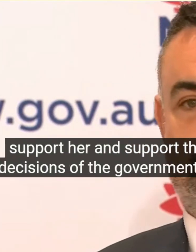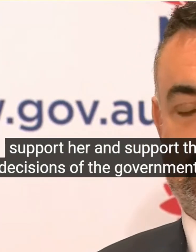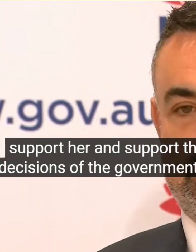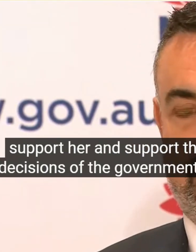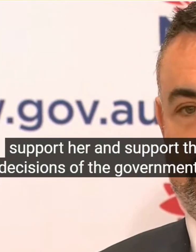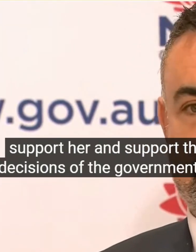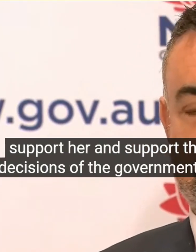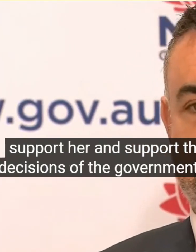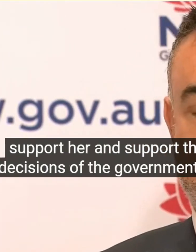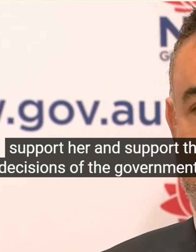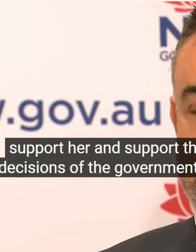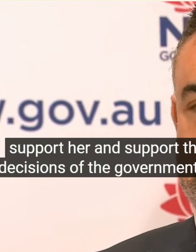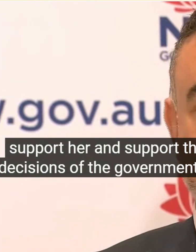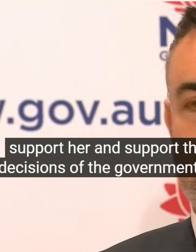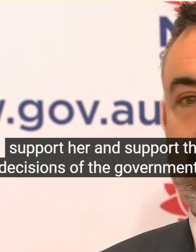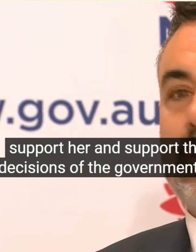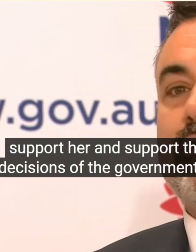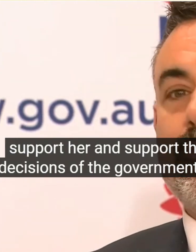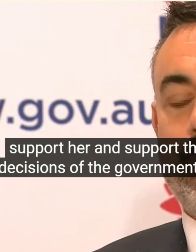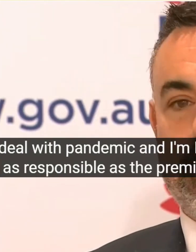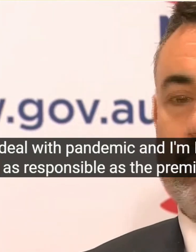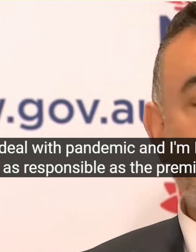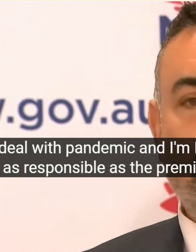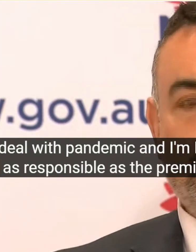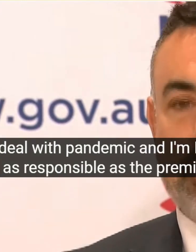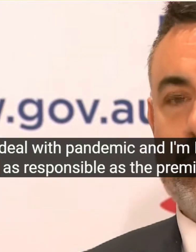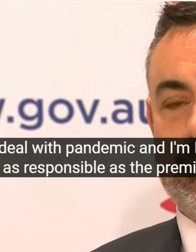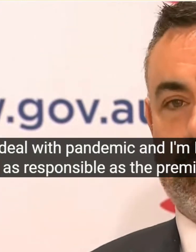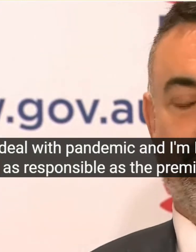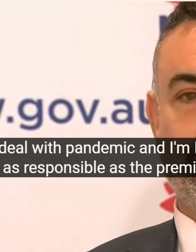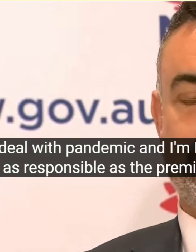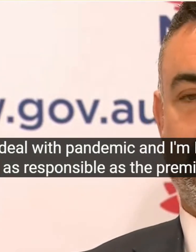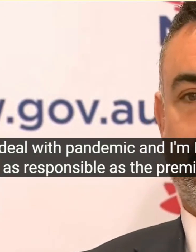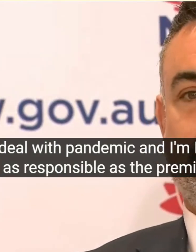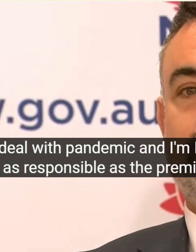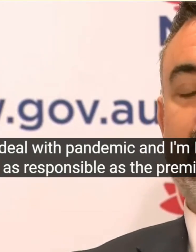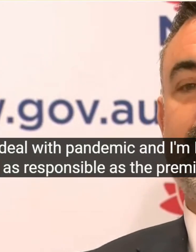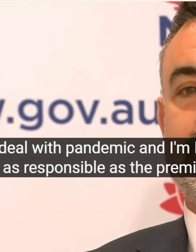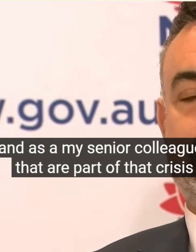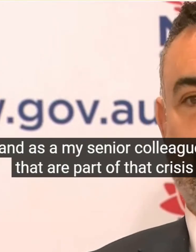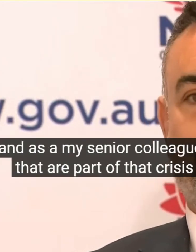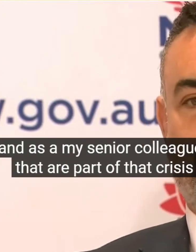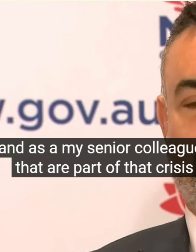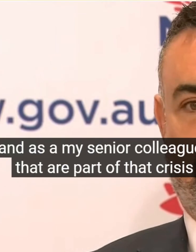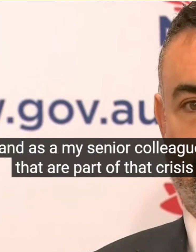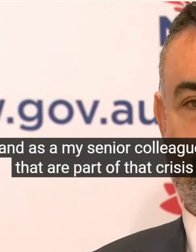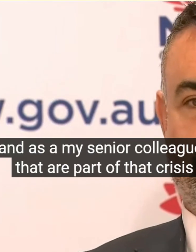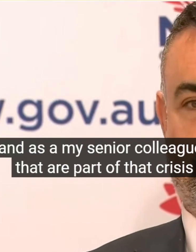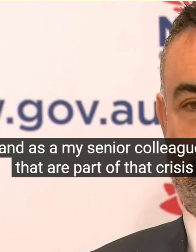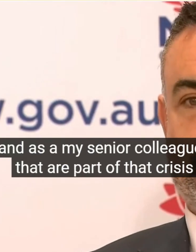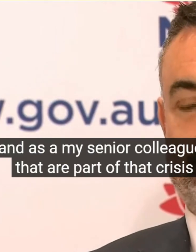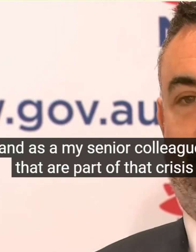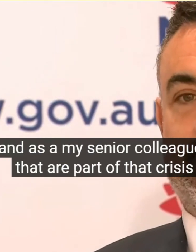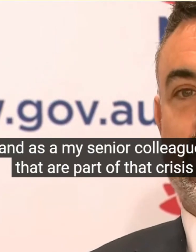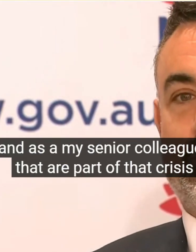As The Premier And As My Senior Colleagues That Are Part Of That Crisis Committee No I Don't Think People Are Confused The Reality Is That We've Got To Keep Applying